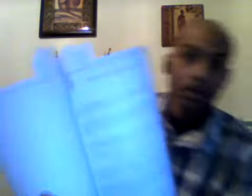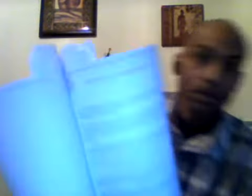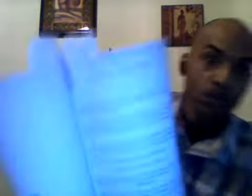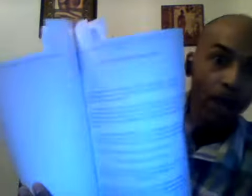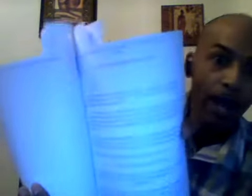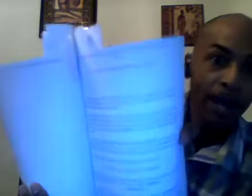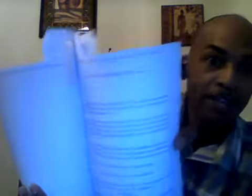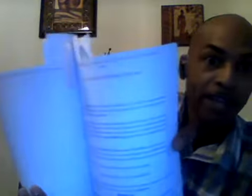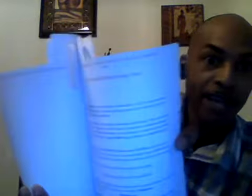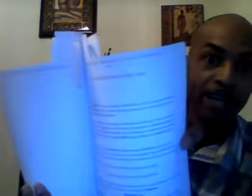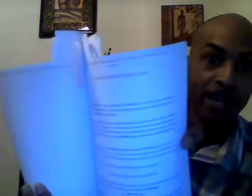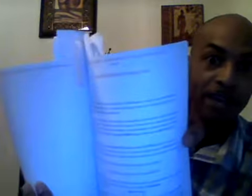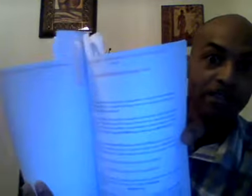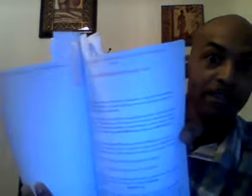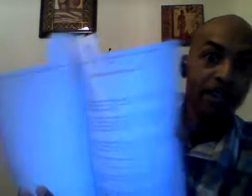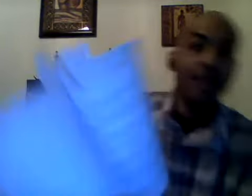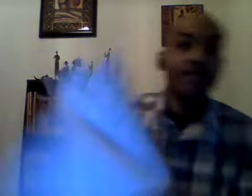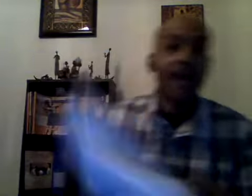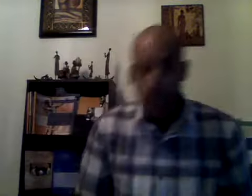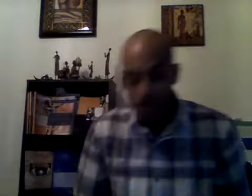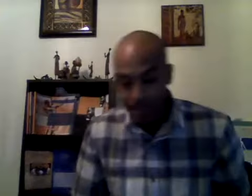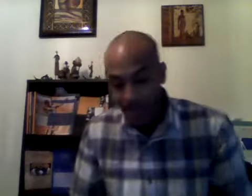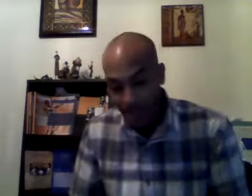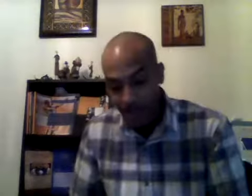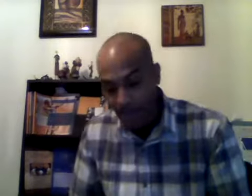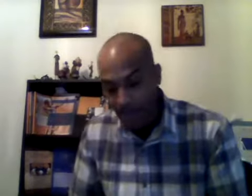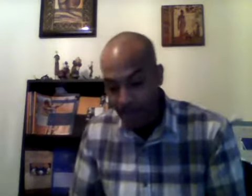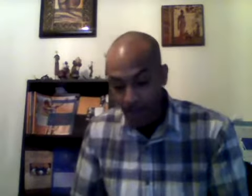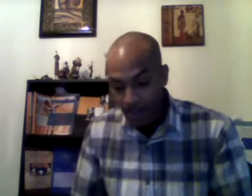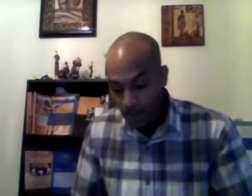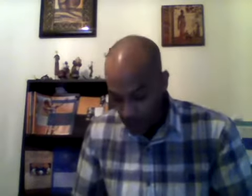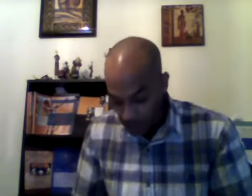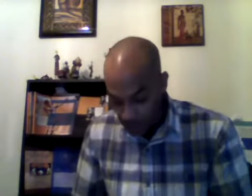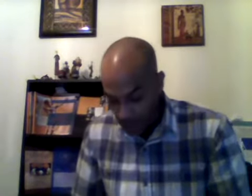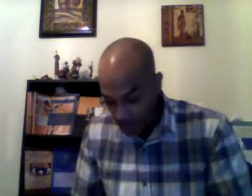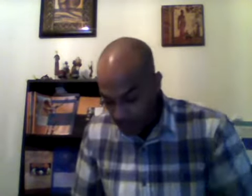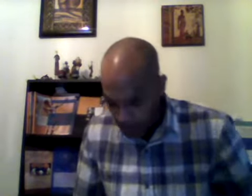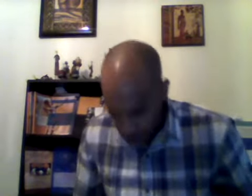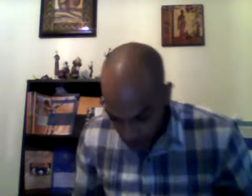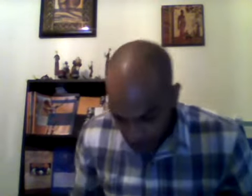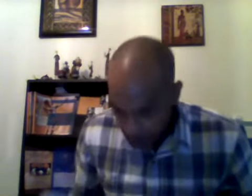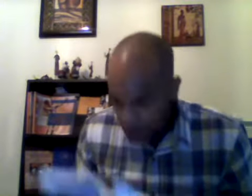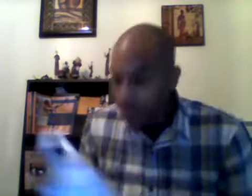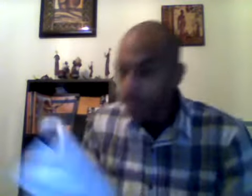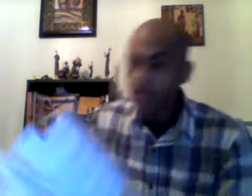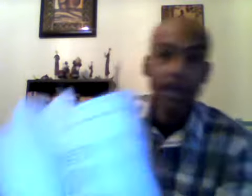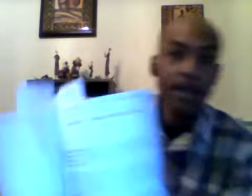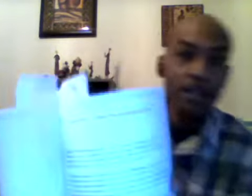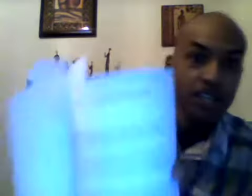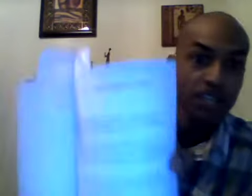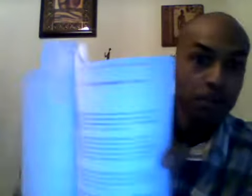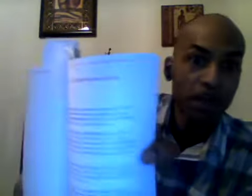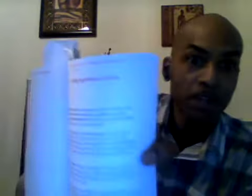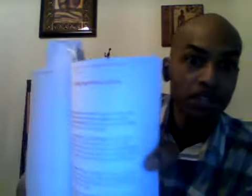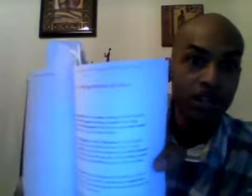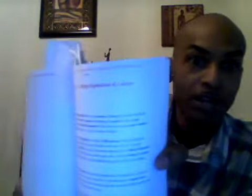how your daily energy needs how you can calculate your energy needs your energy expenditure and